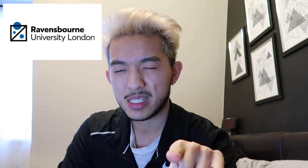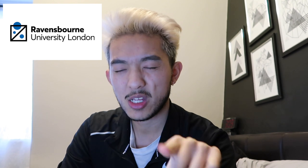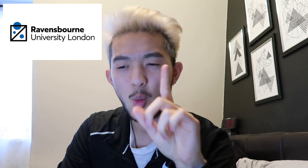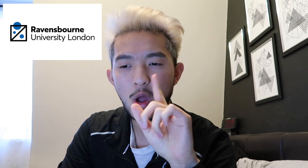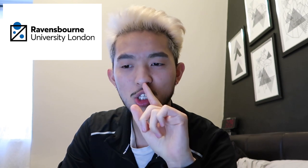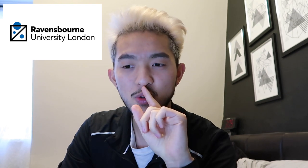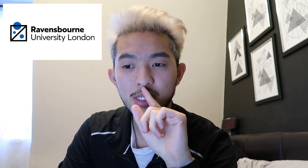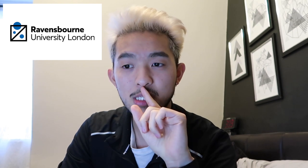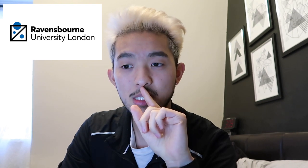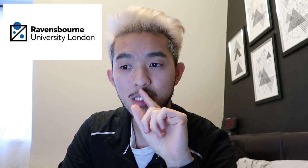I to read this.